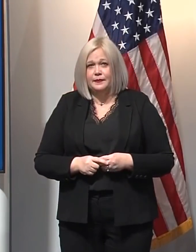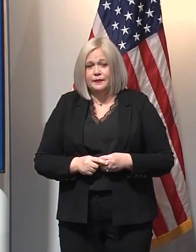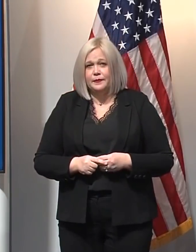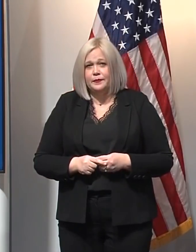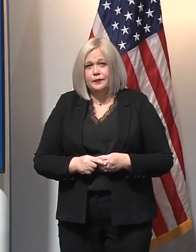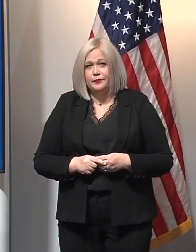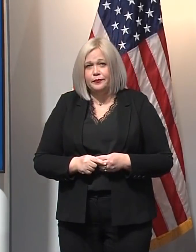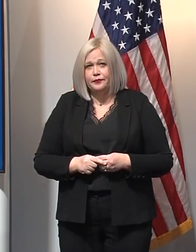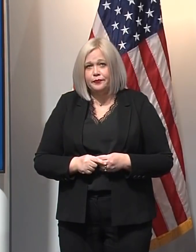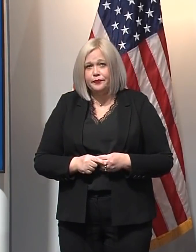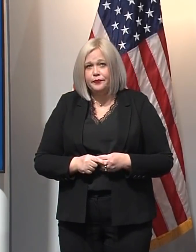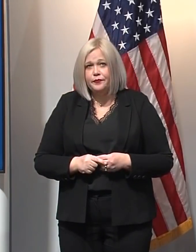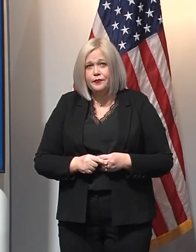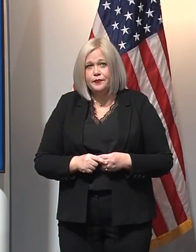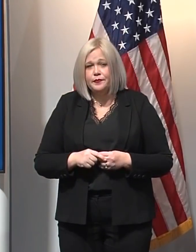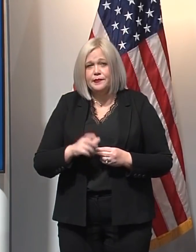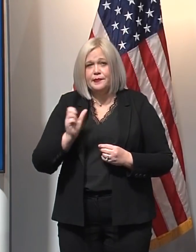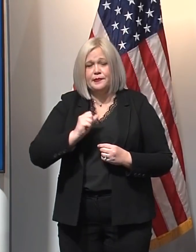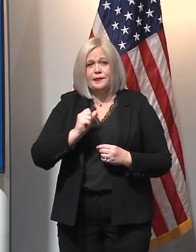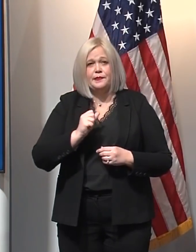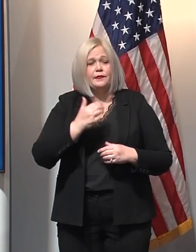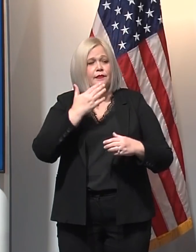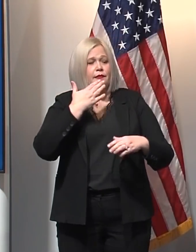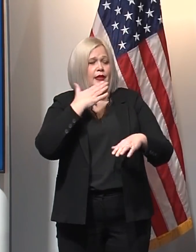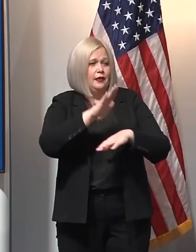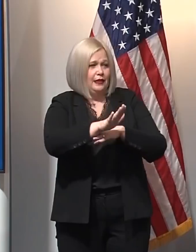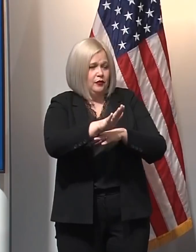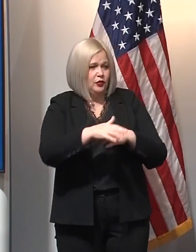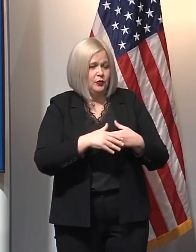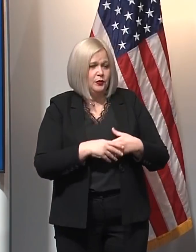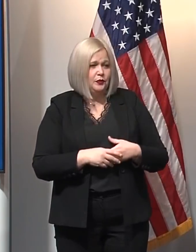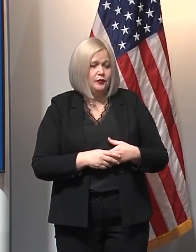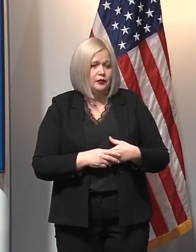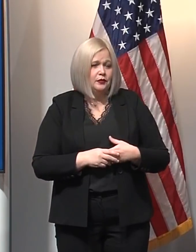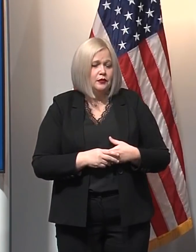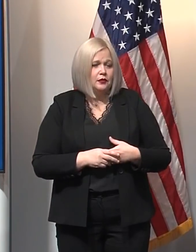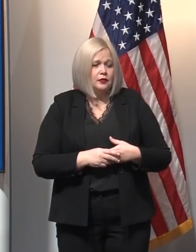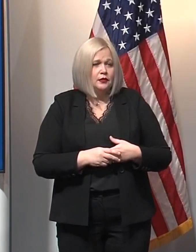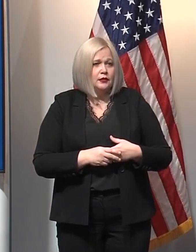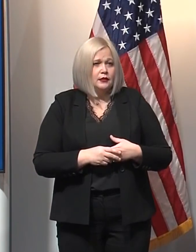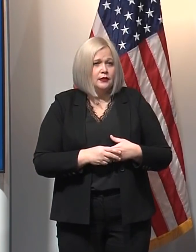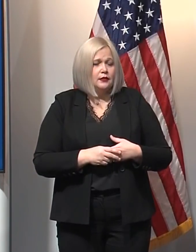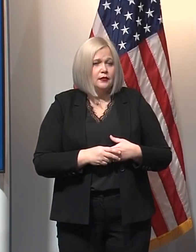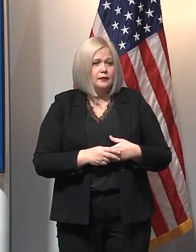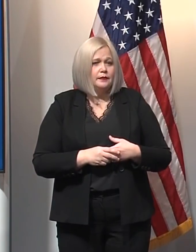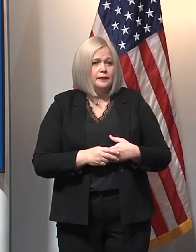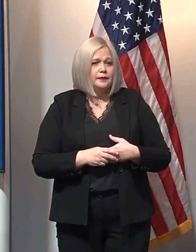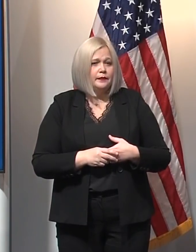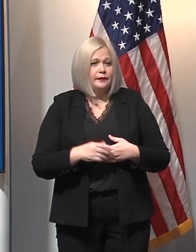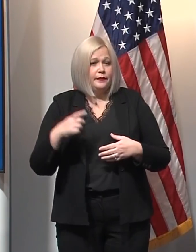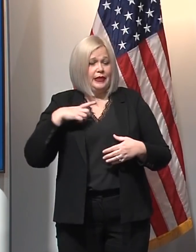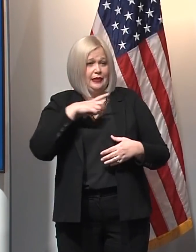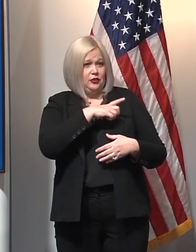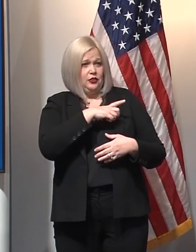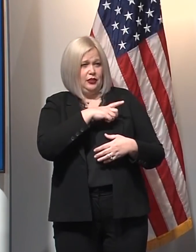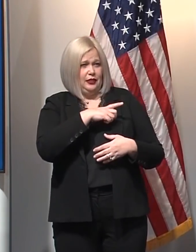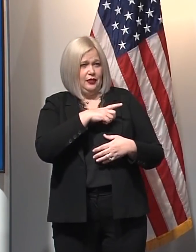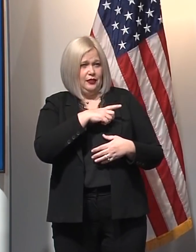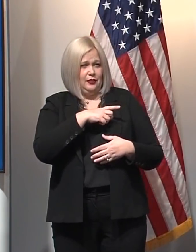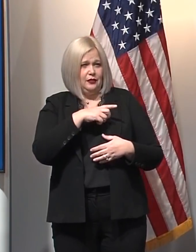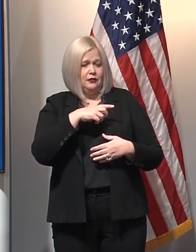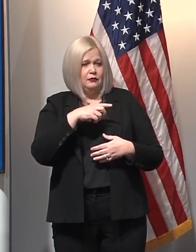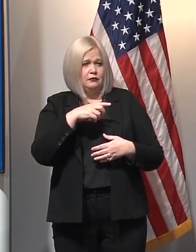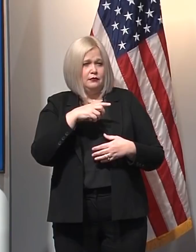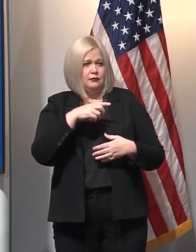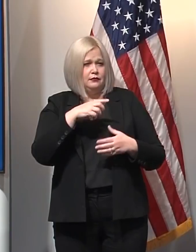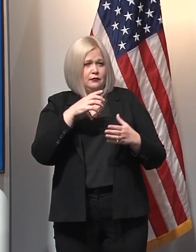Yes. Good afternoon, Governor. The legislature and this started last Thursday was in an effort